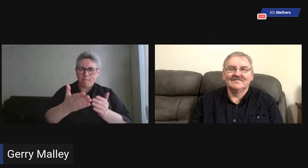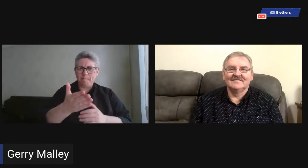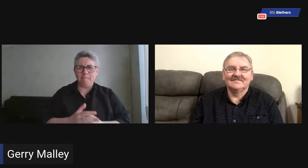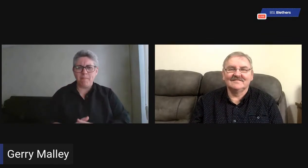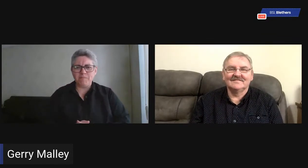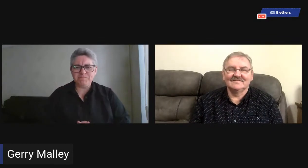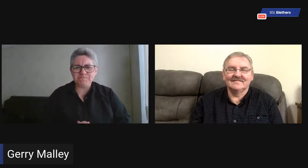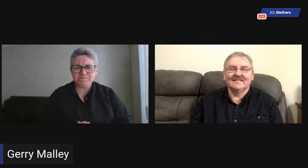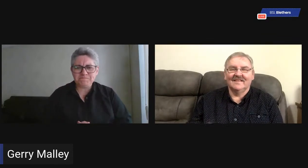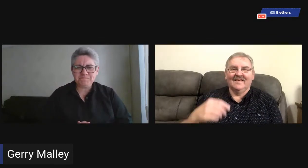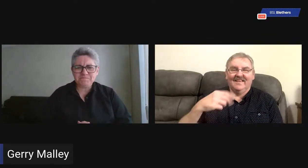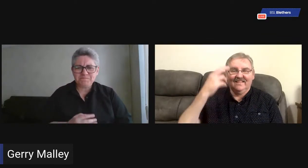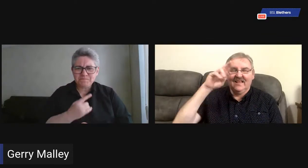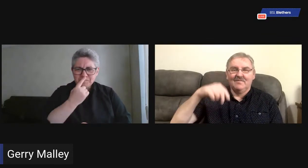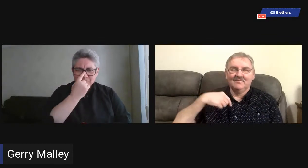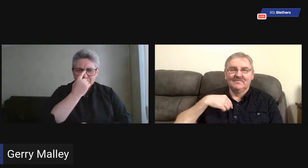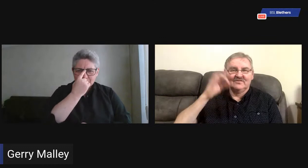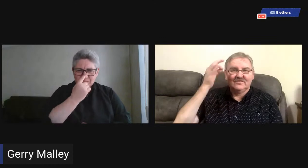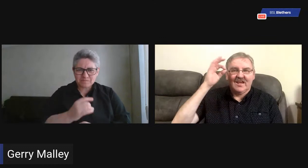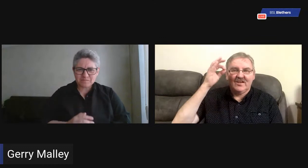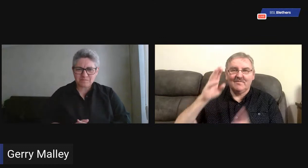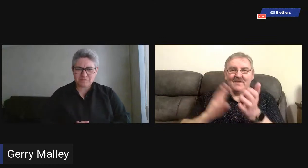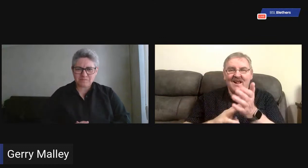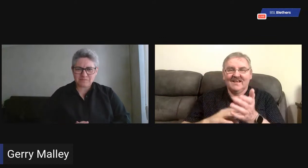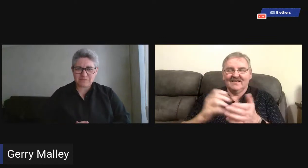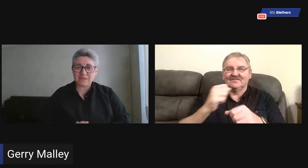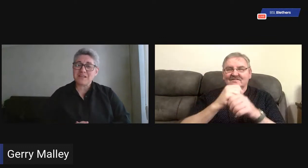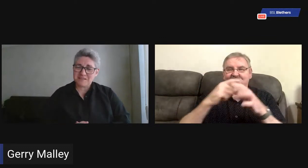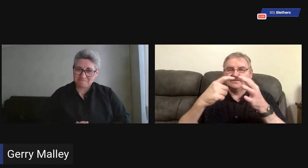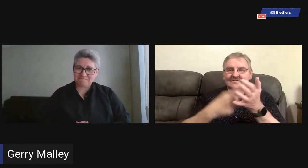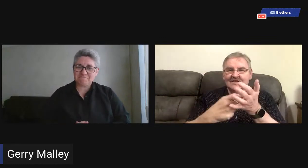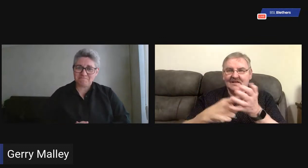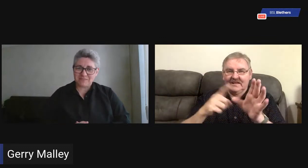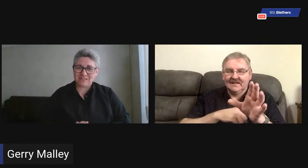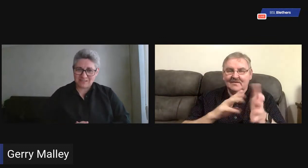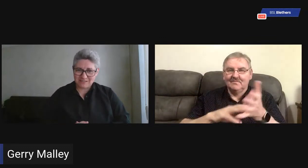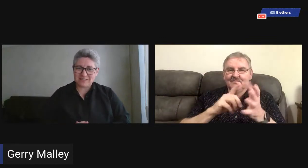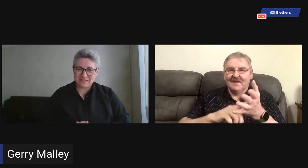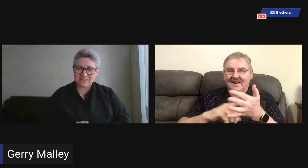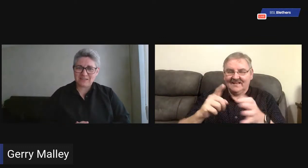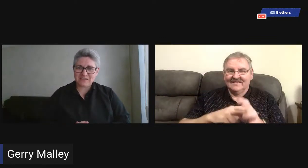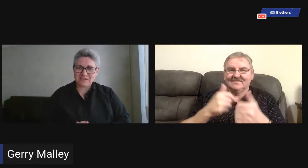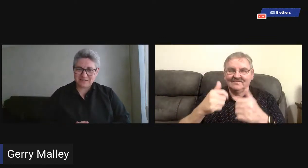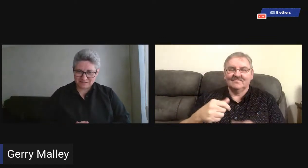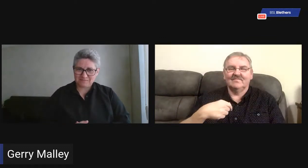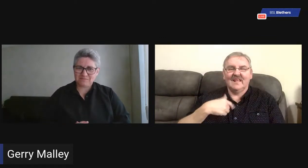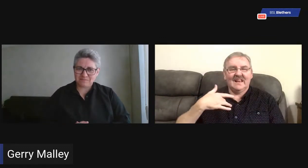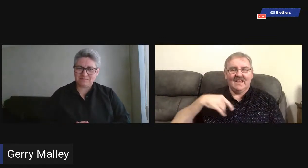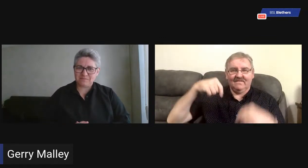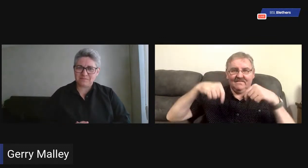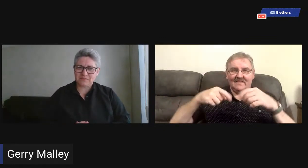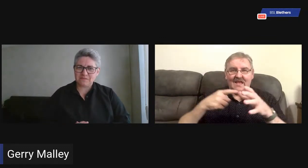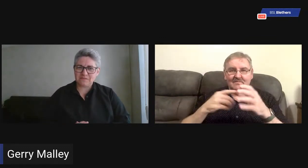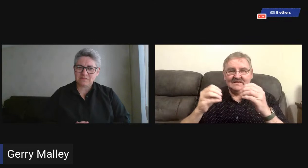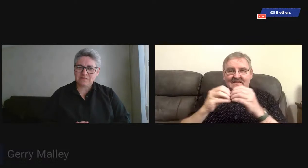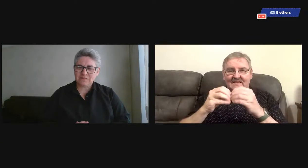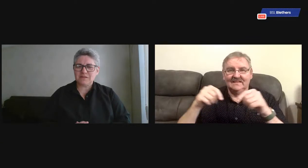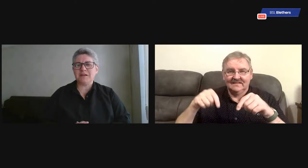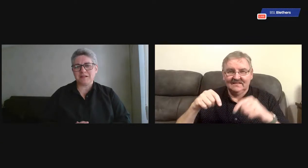just introduce yourself, say who you are and where you're from. Yep, my name's Geri Malley and I live